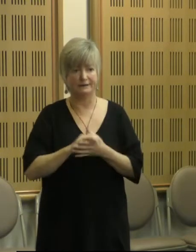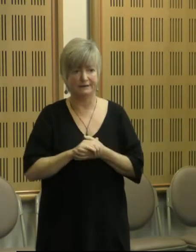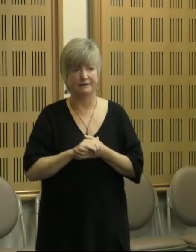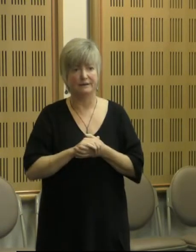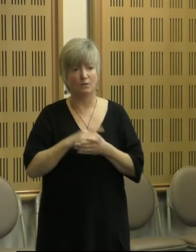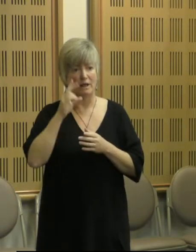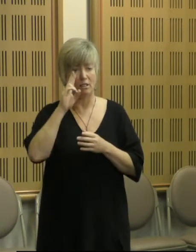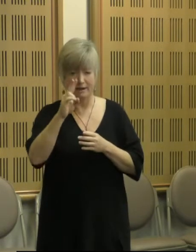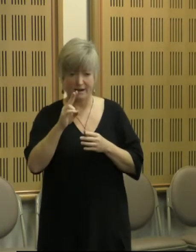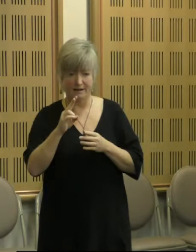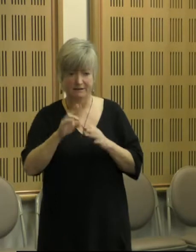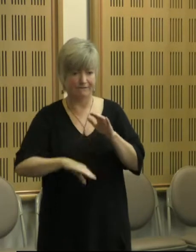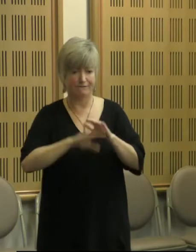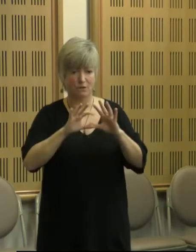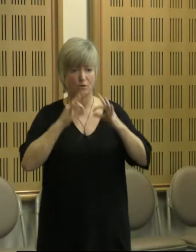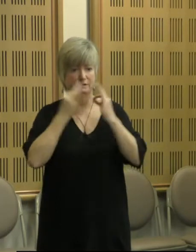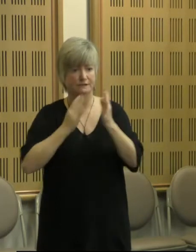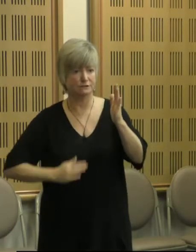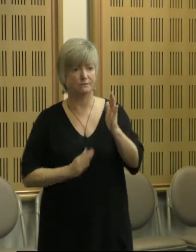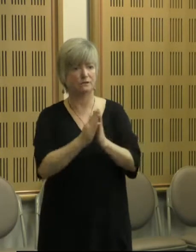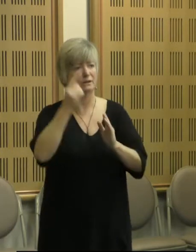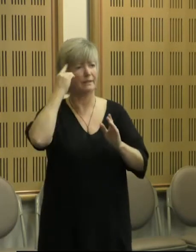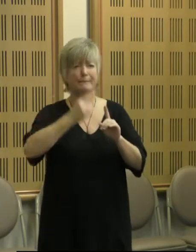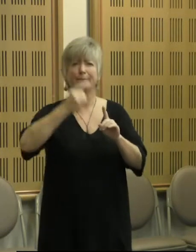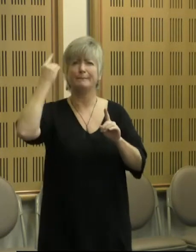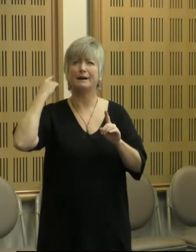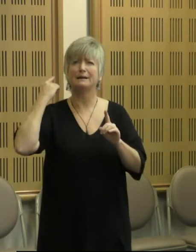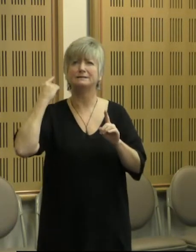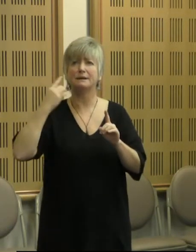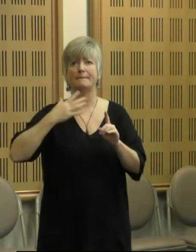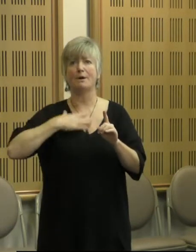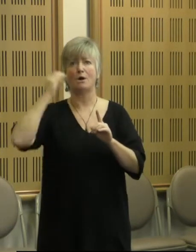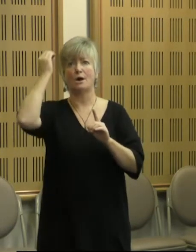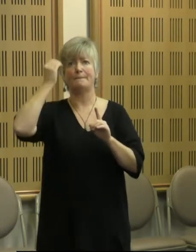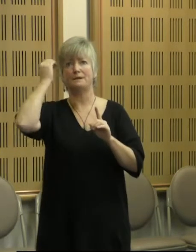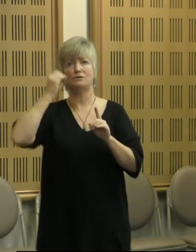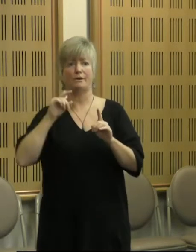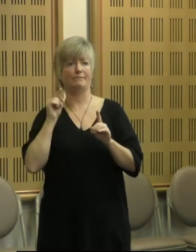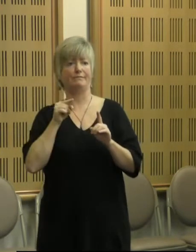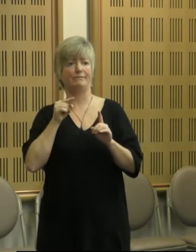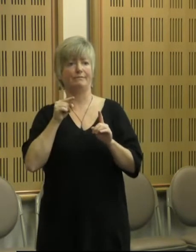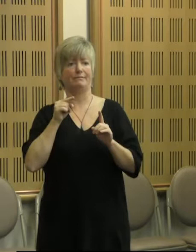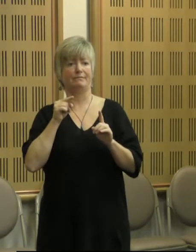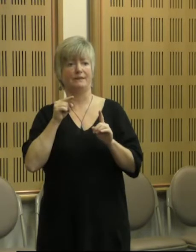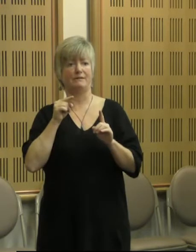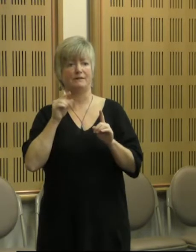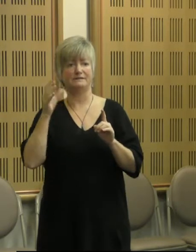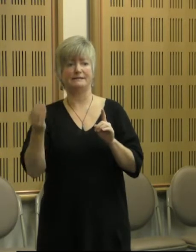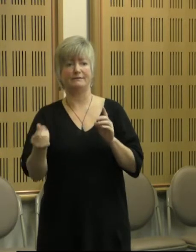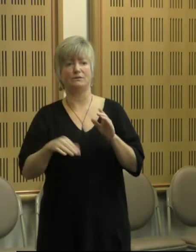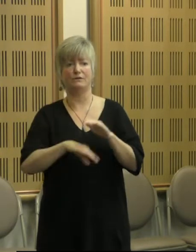approach to work in this area, which I think in the past, in my opinion, wasn't really there. It was in pockets, I think.